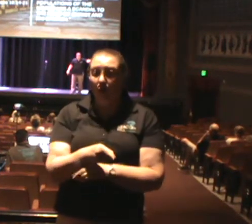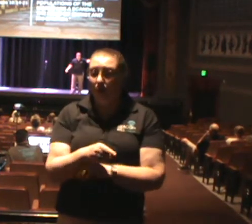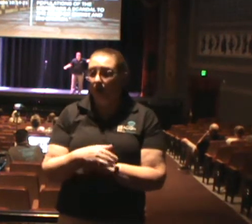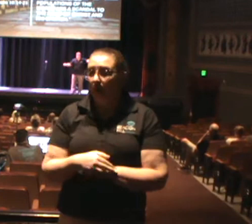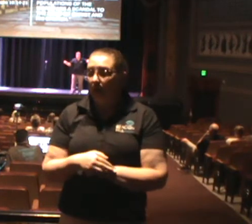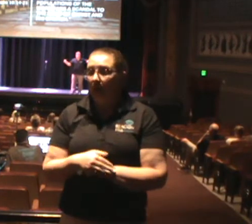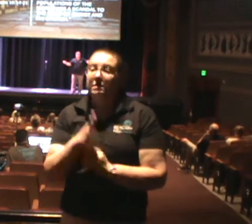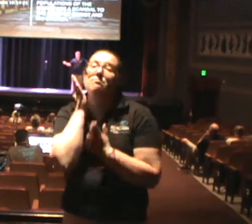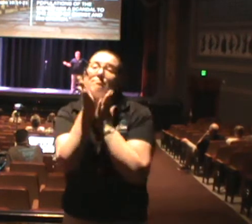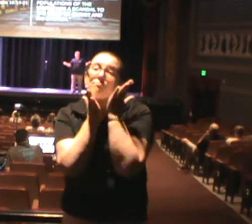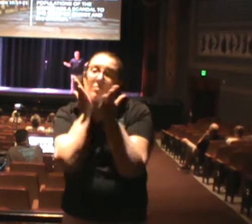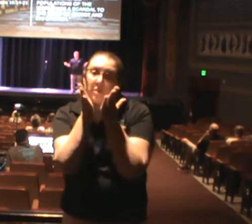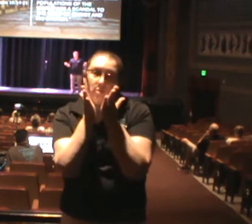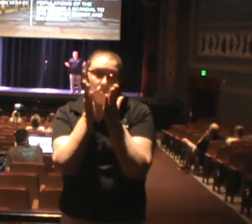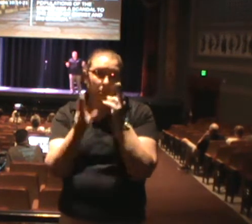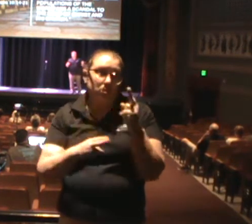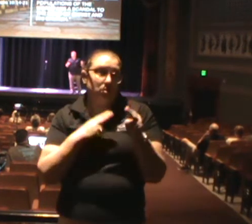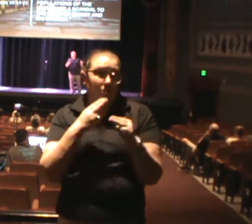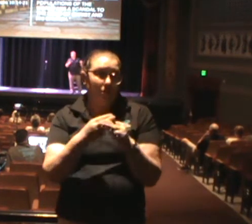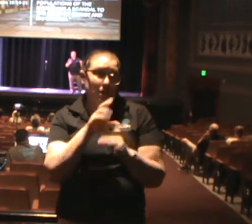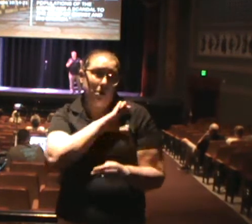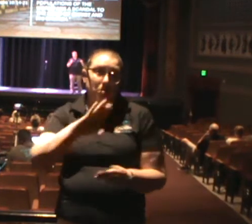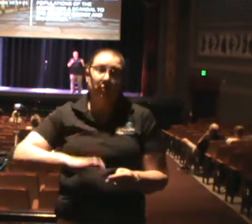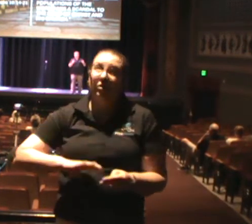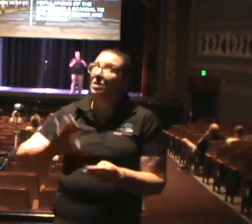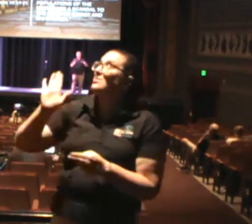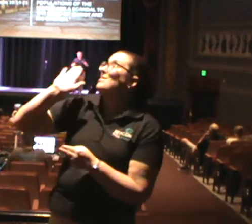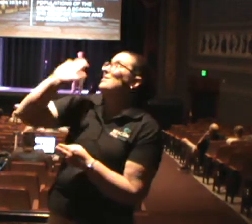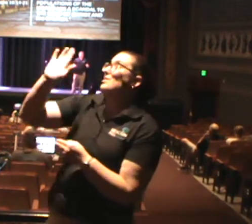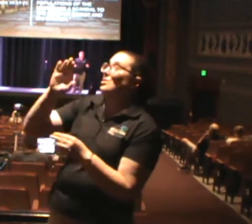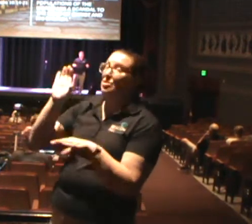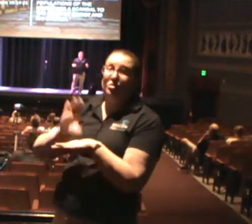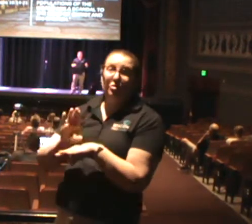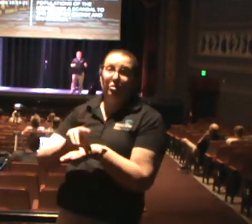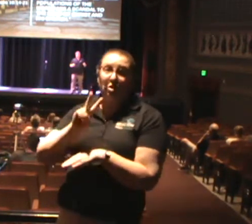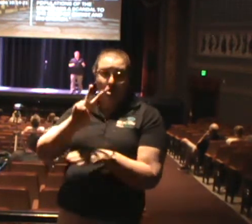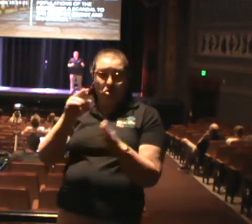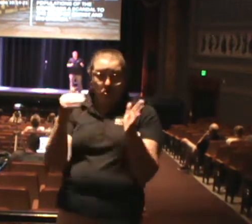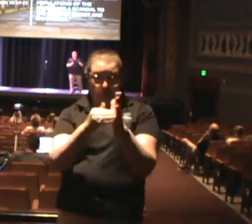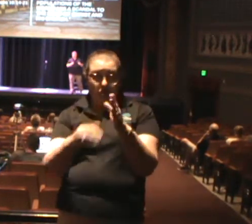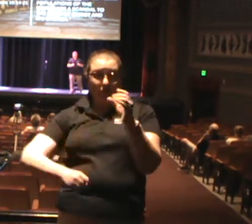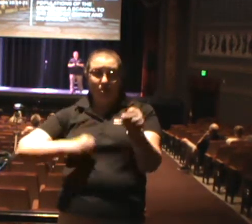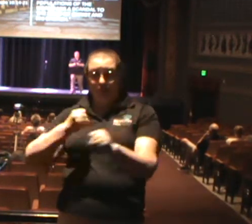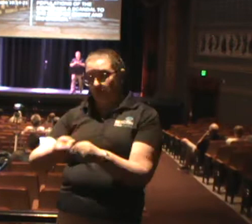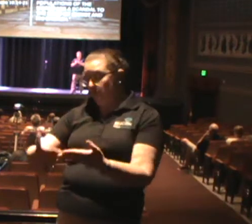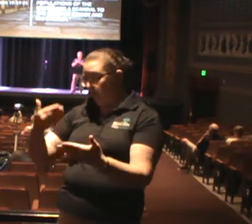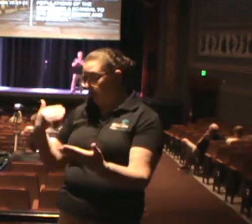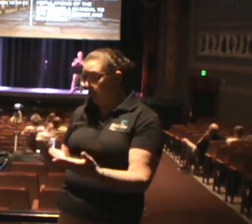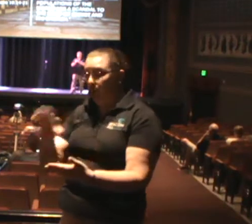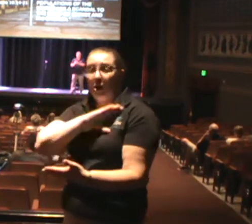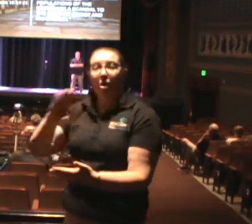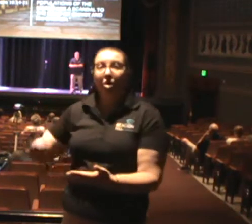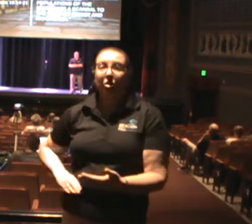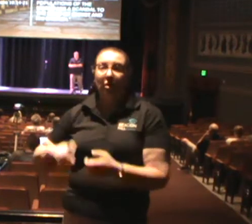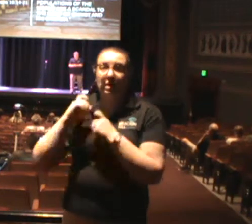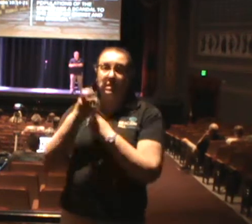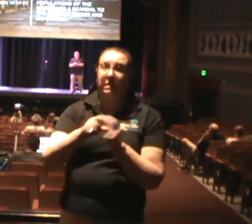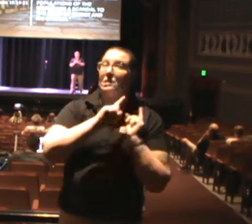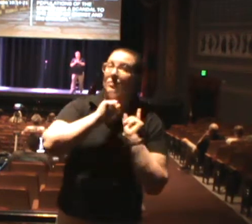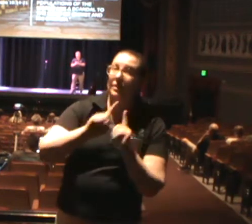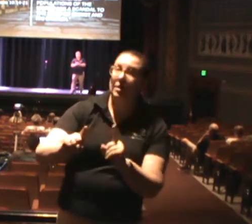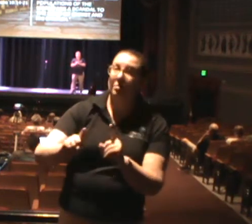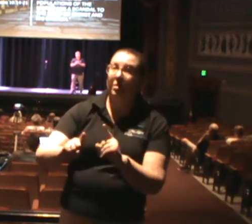Christ and his church. See, 2,000 years ago, Christ gave a command